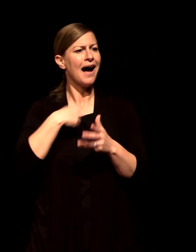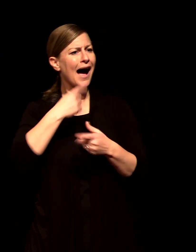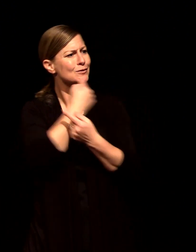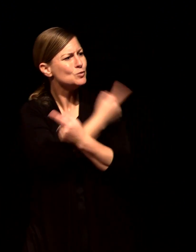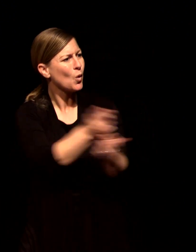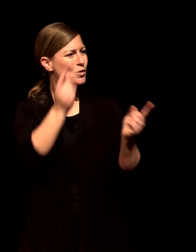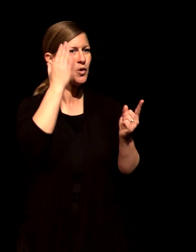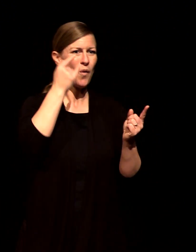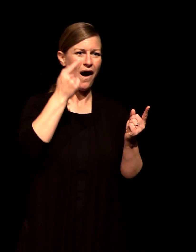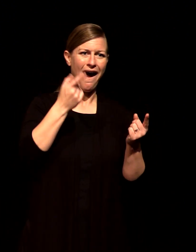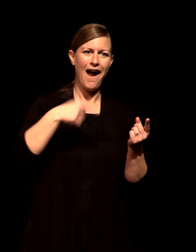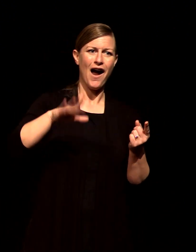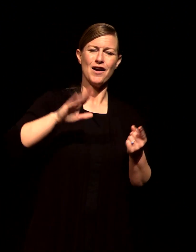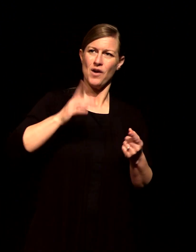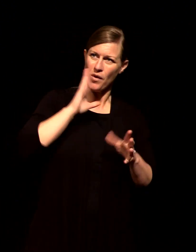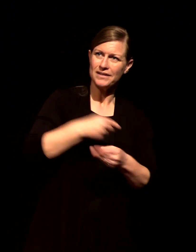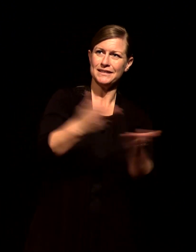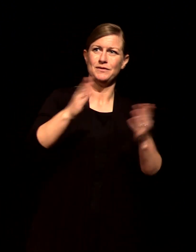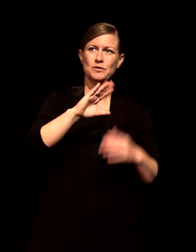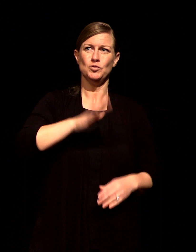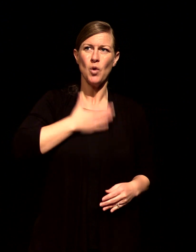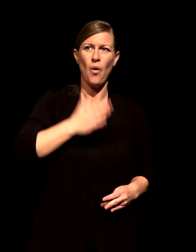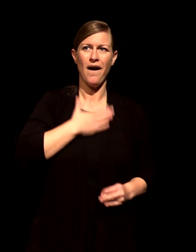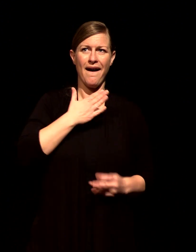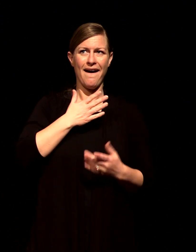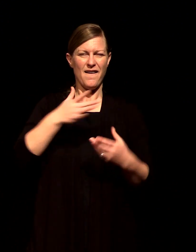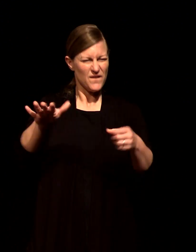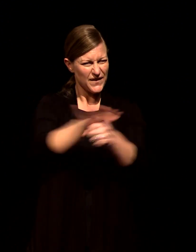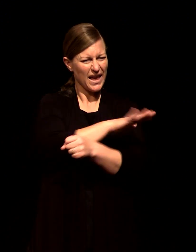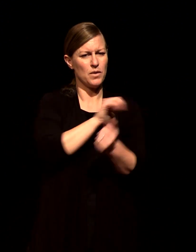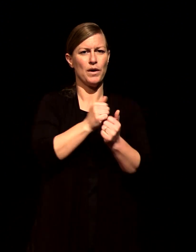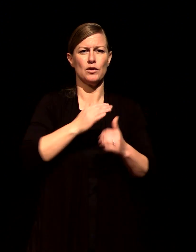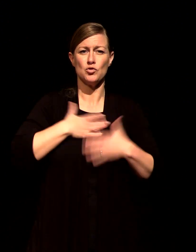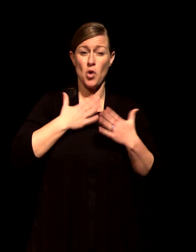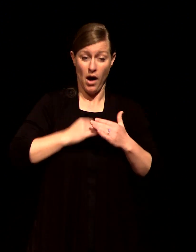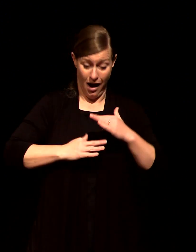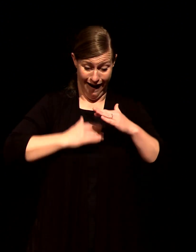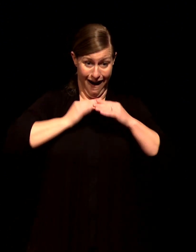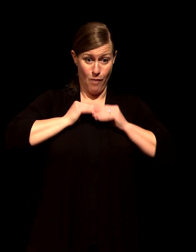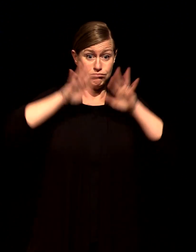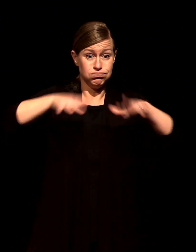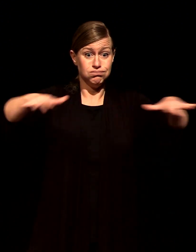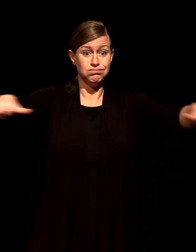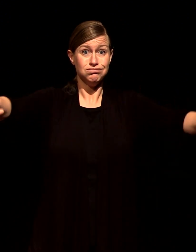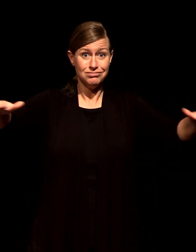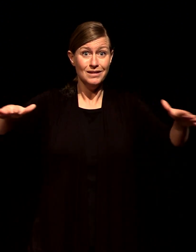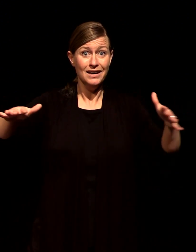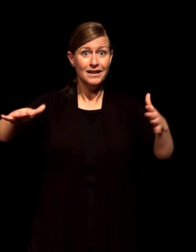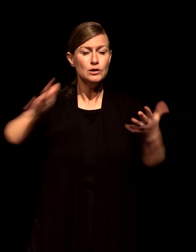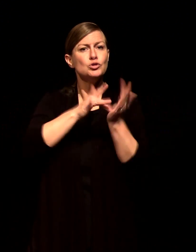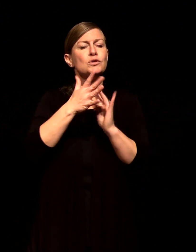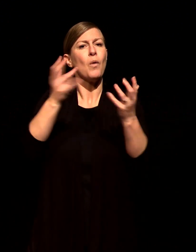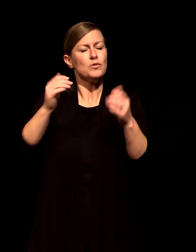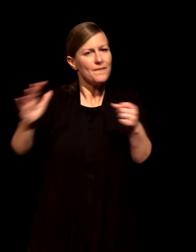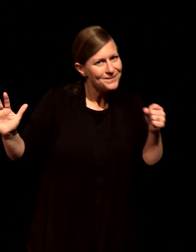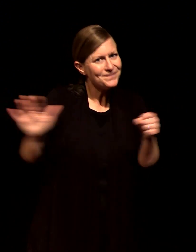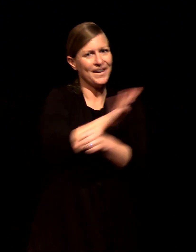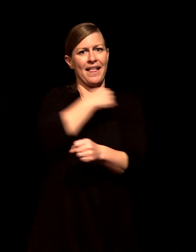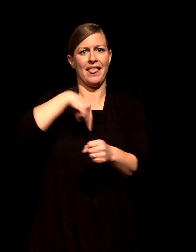will overflow Jesus wants us to spill over with his joy so just three things real quick in closing three things that we can